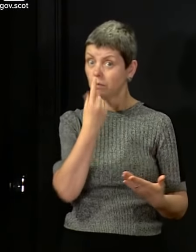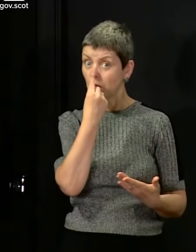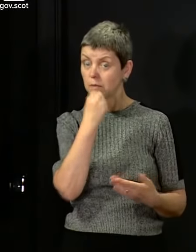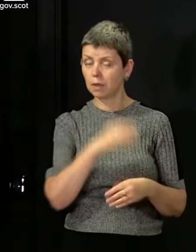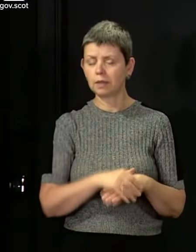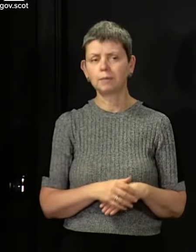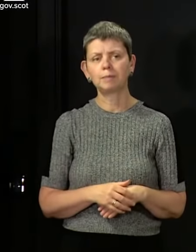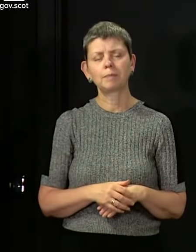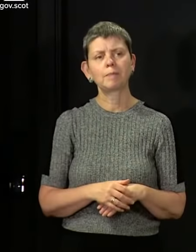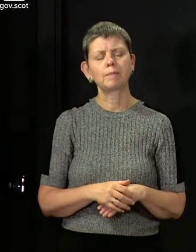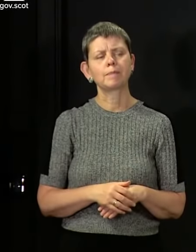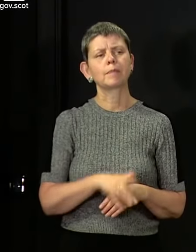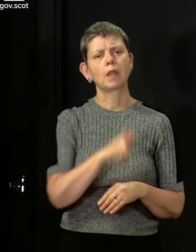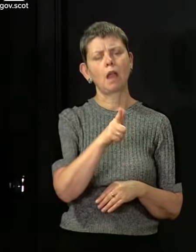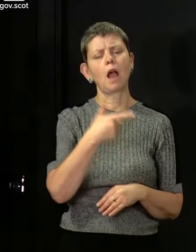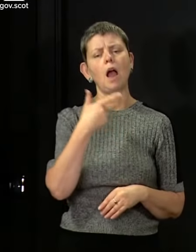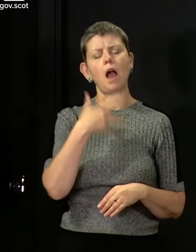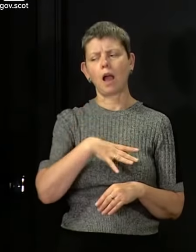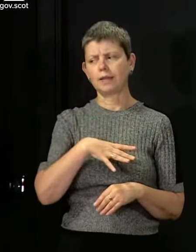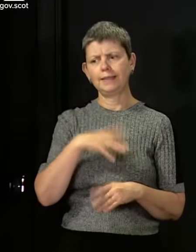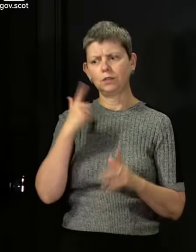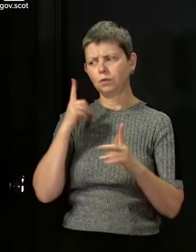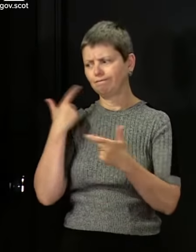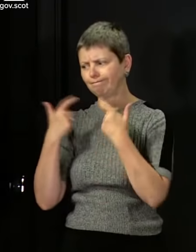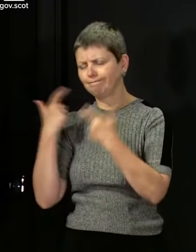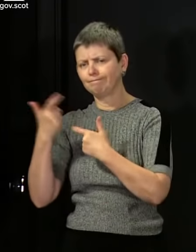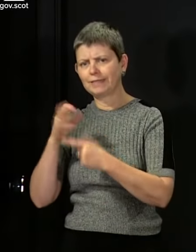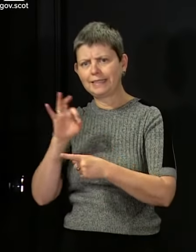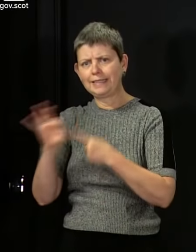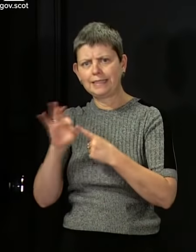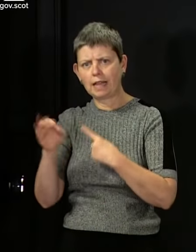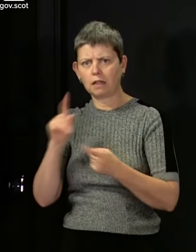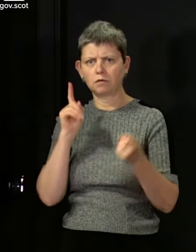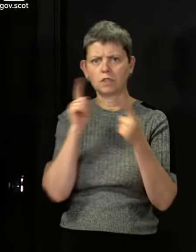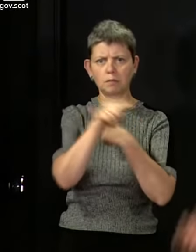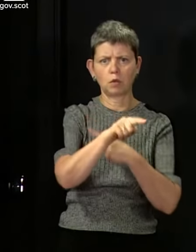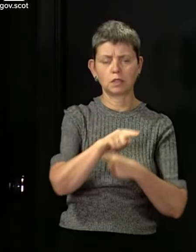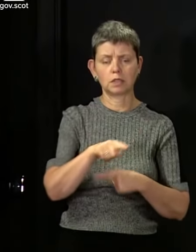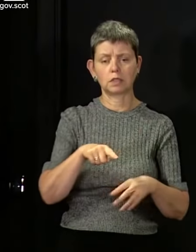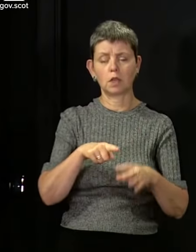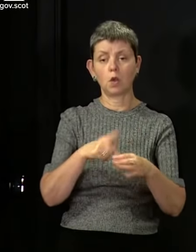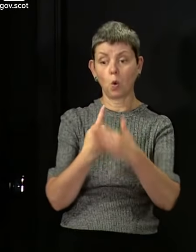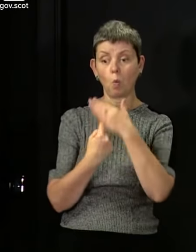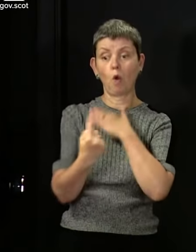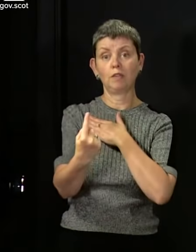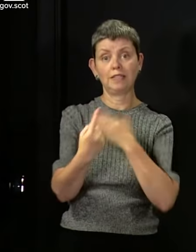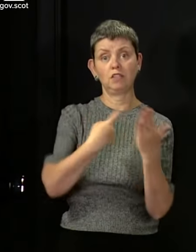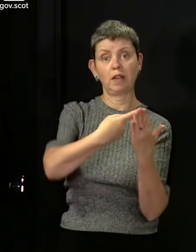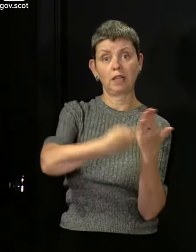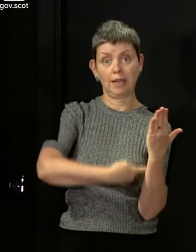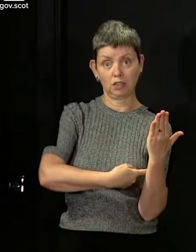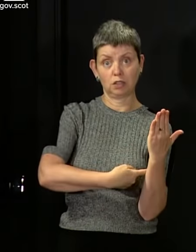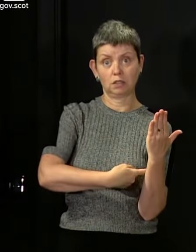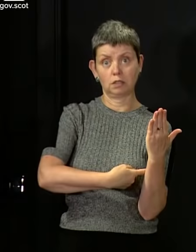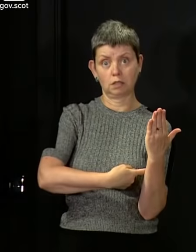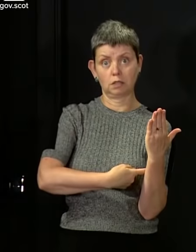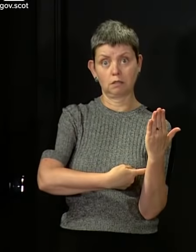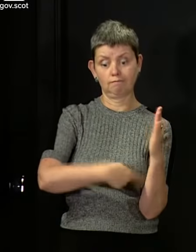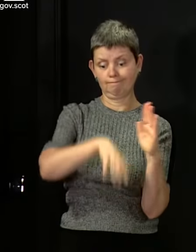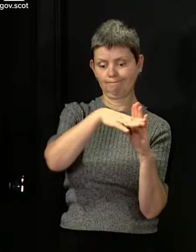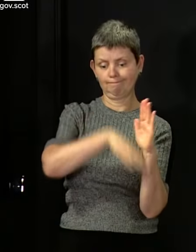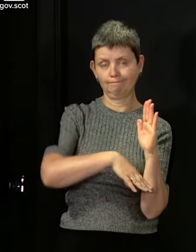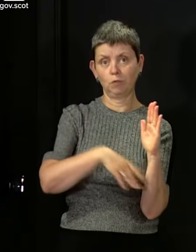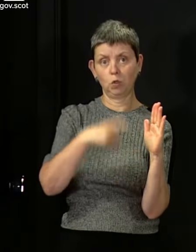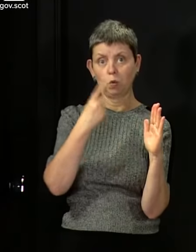go away and get you the proper detailed answer to that. The quarantine regulations are, as I set out earlier in the week, and you can find the